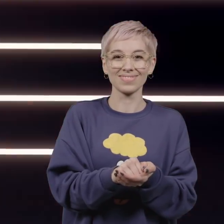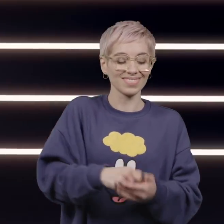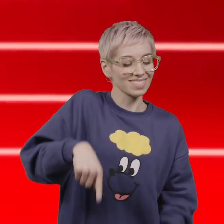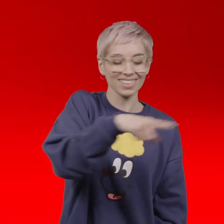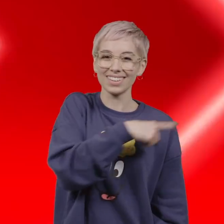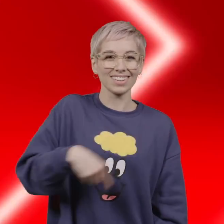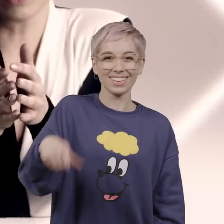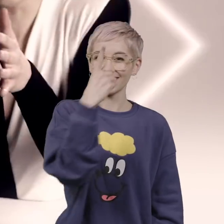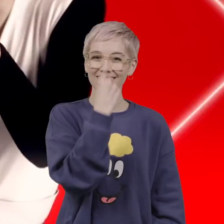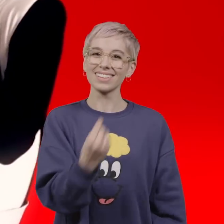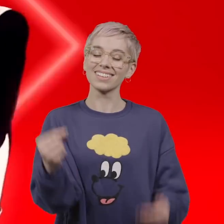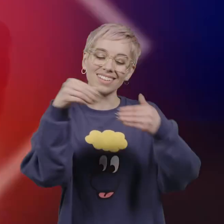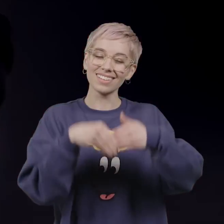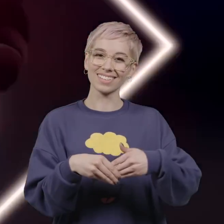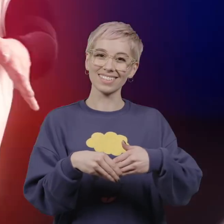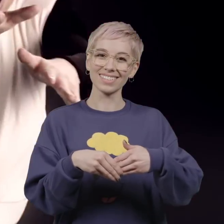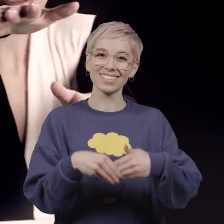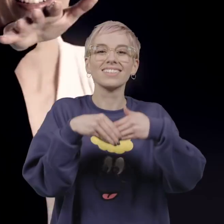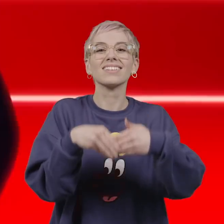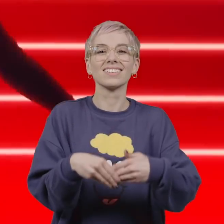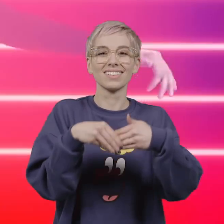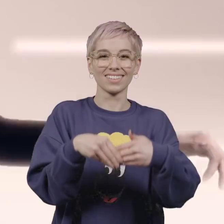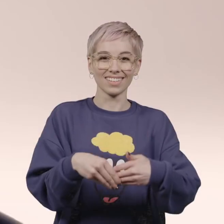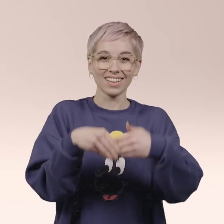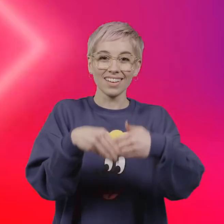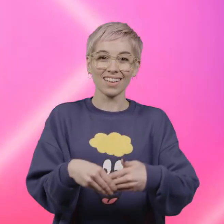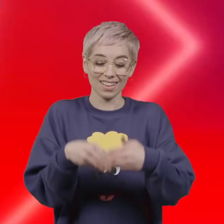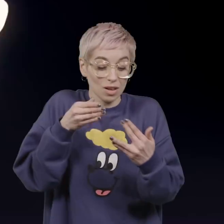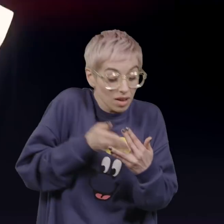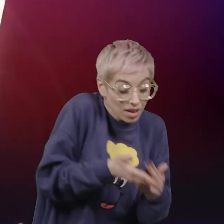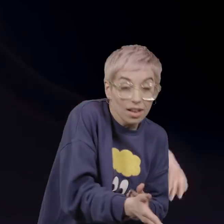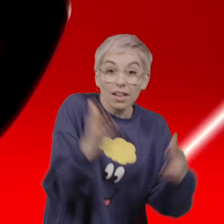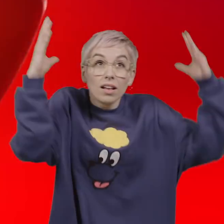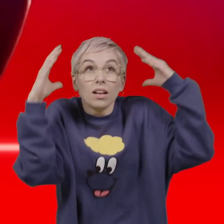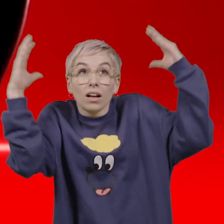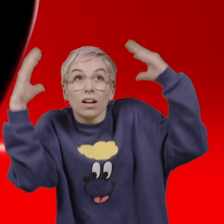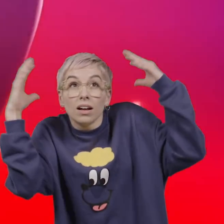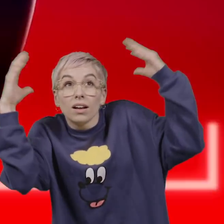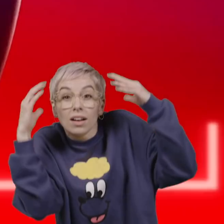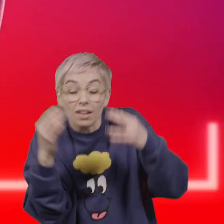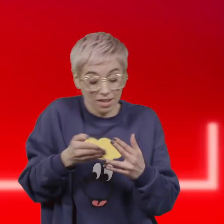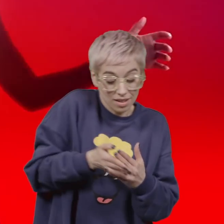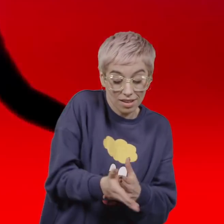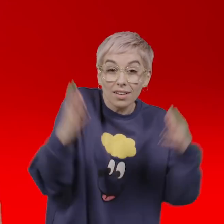We can hold our hands together Storms